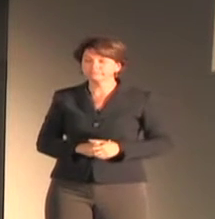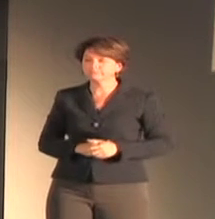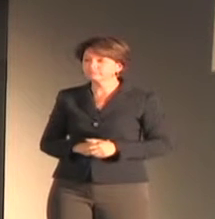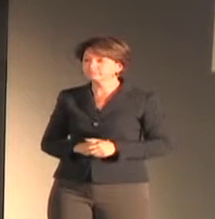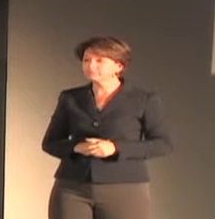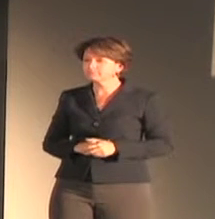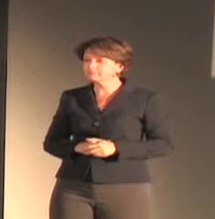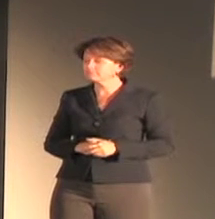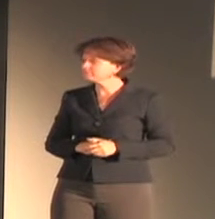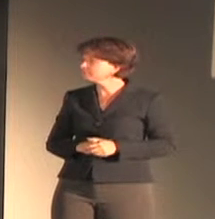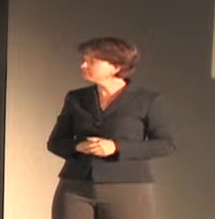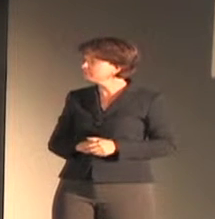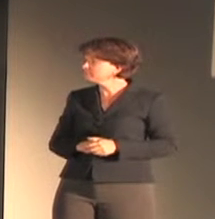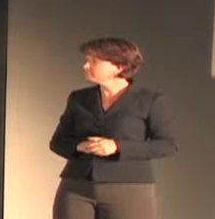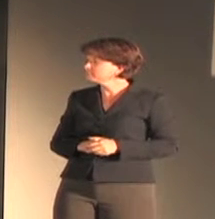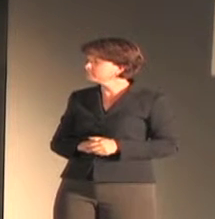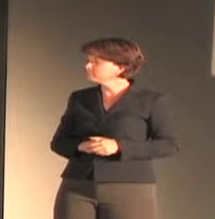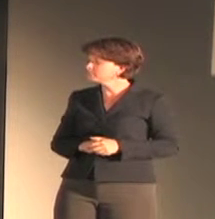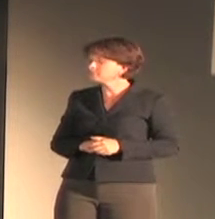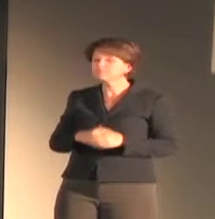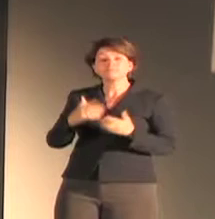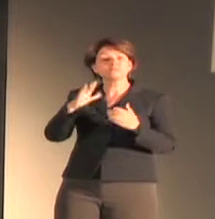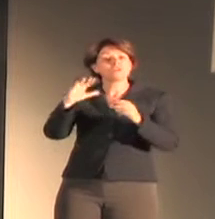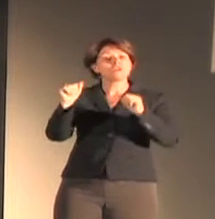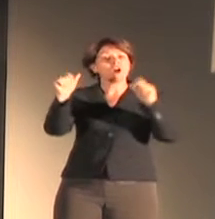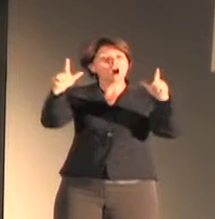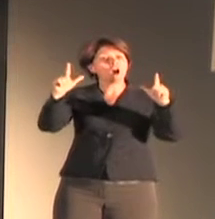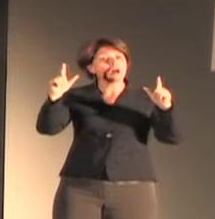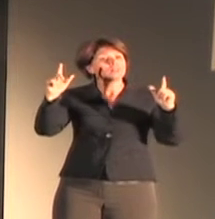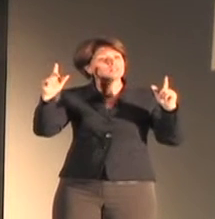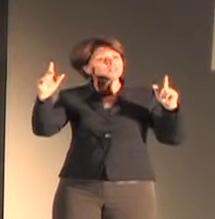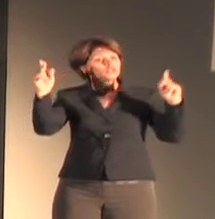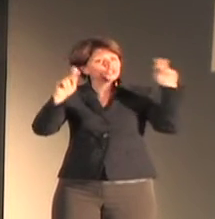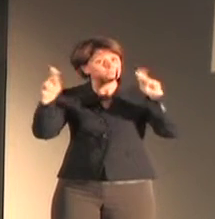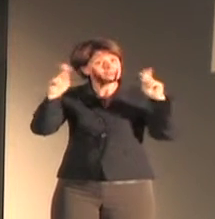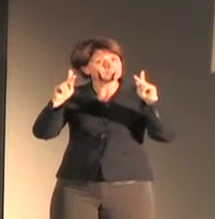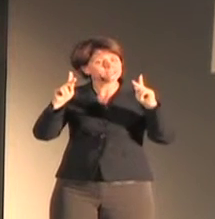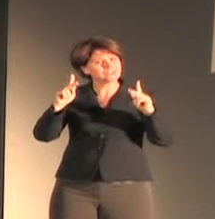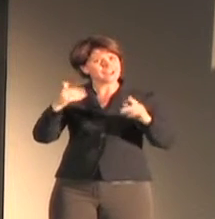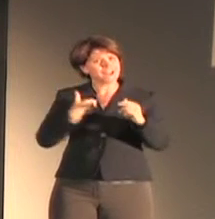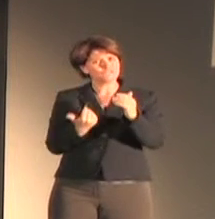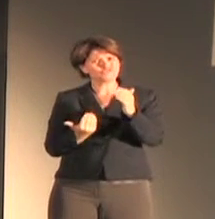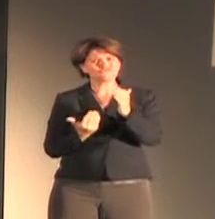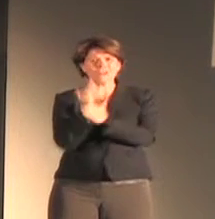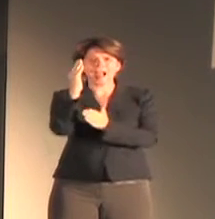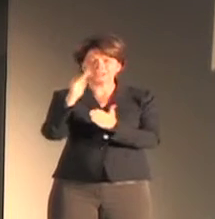And the right of all human beings to be immersed in and acquire a language from infancy.